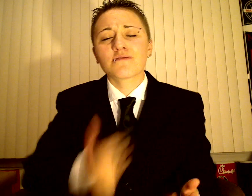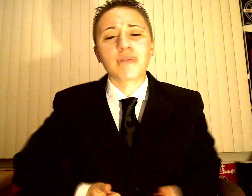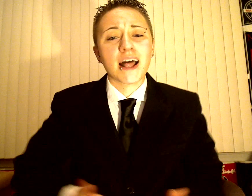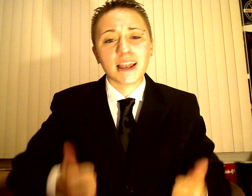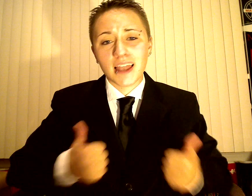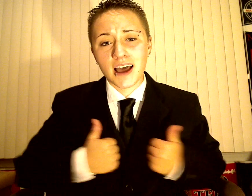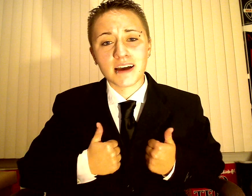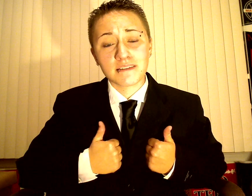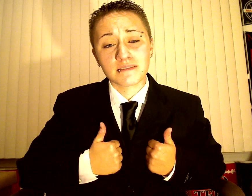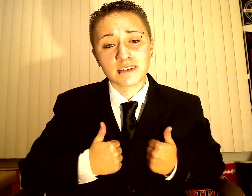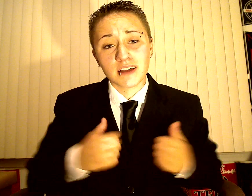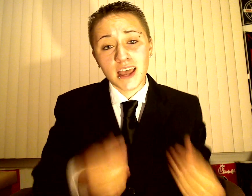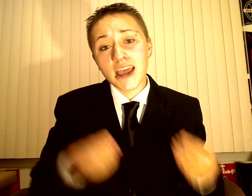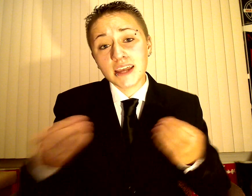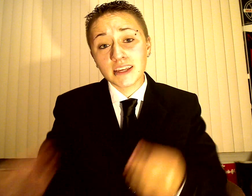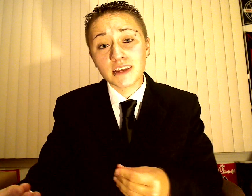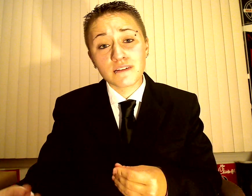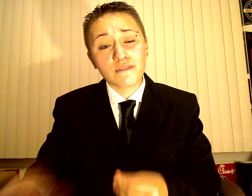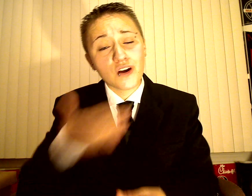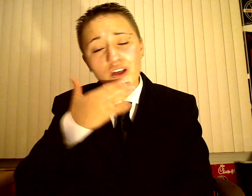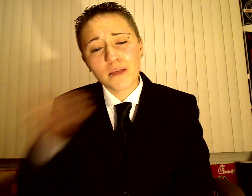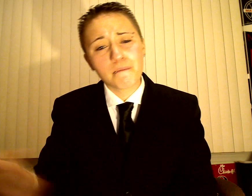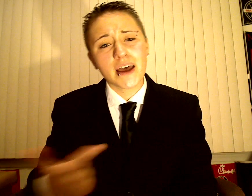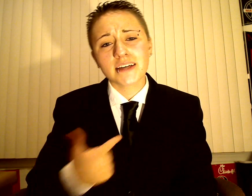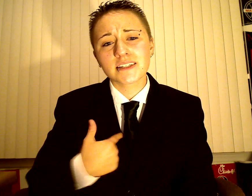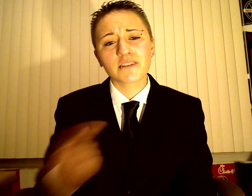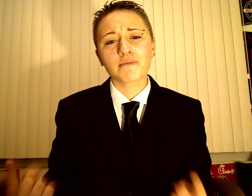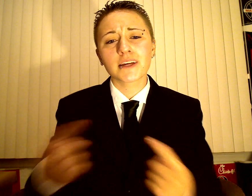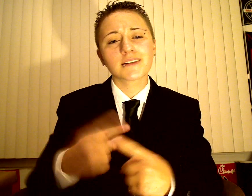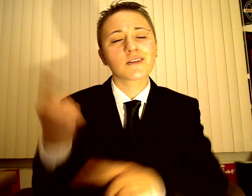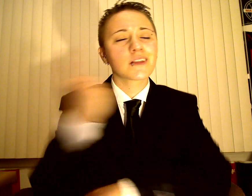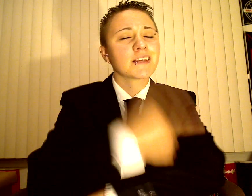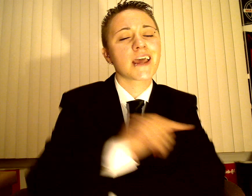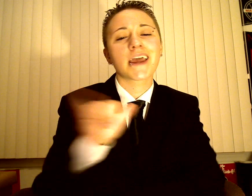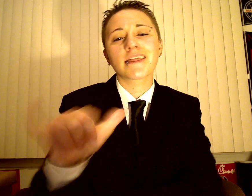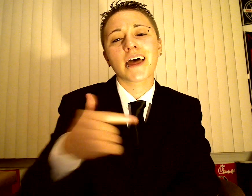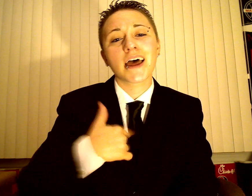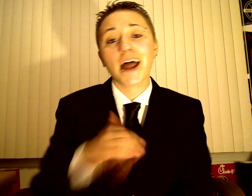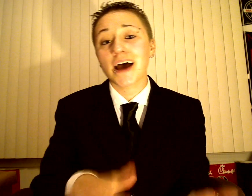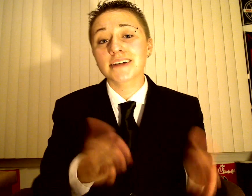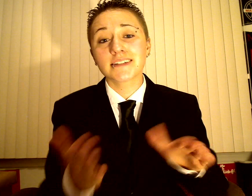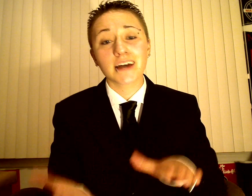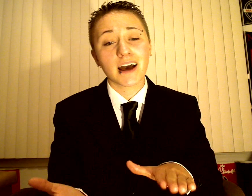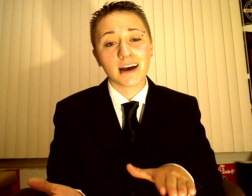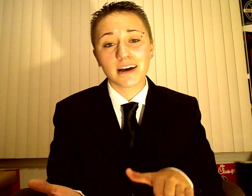of my life And give her the best of me till the day that I die